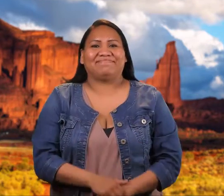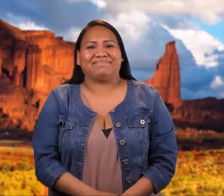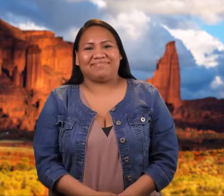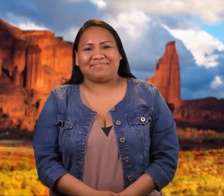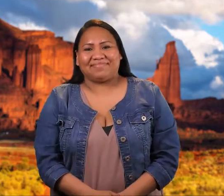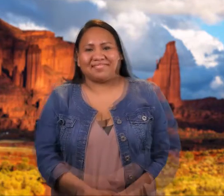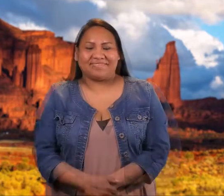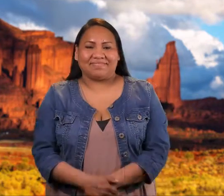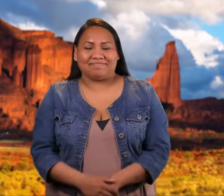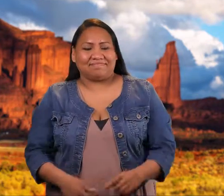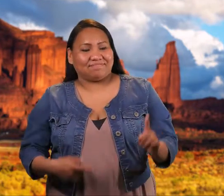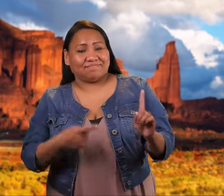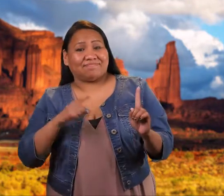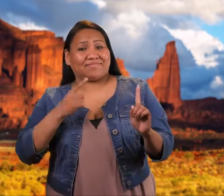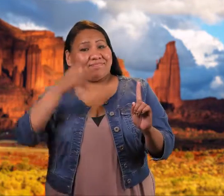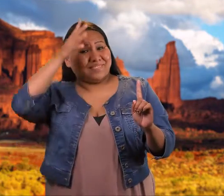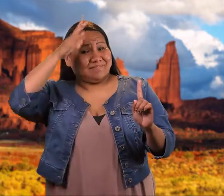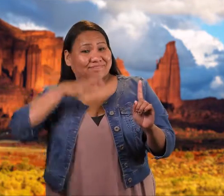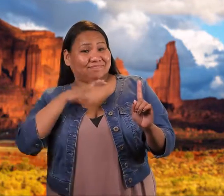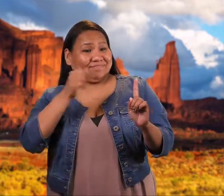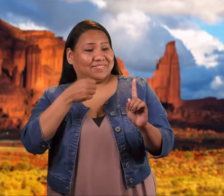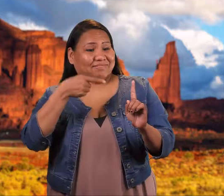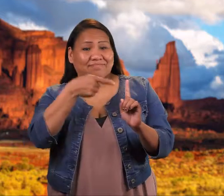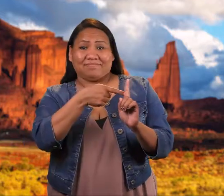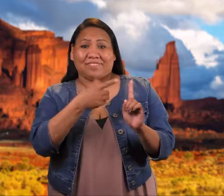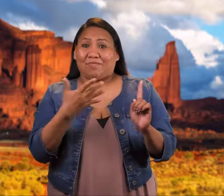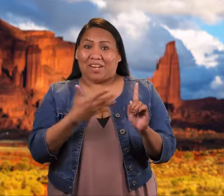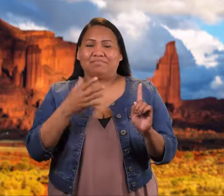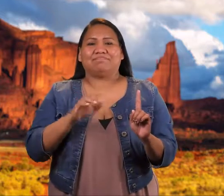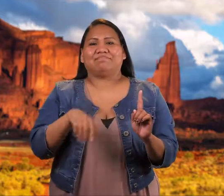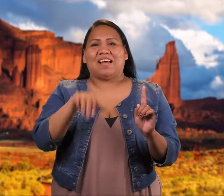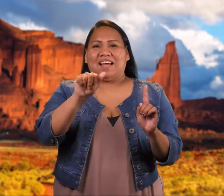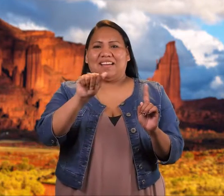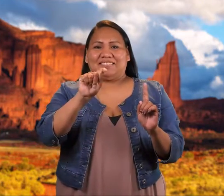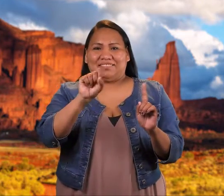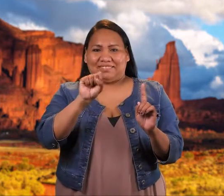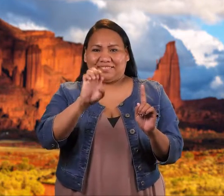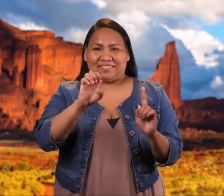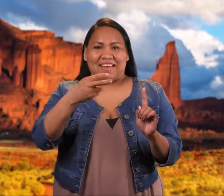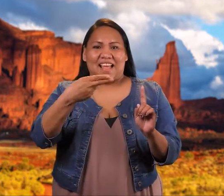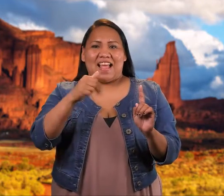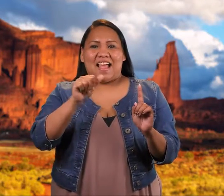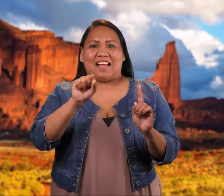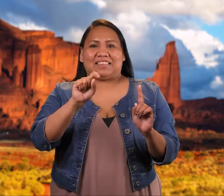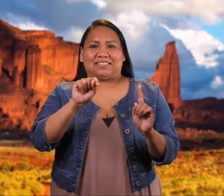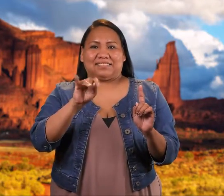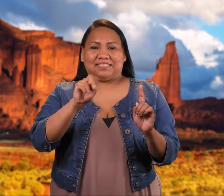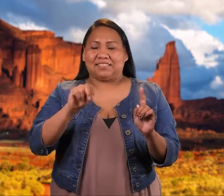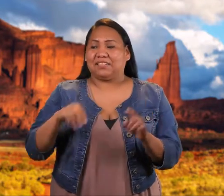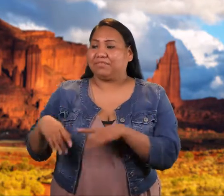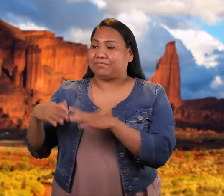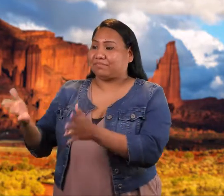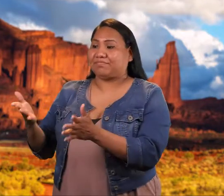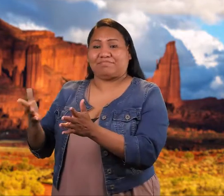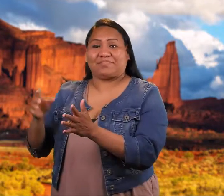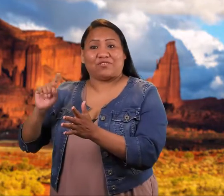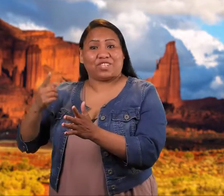of the wind. It shows us where the wind blew when our ancestors were created. The pair thus created were